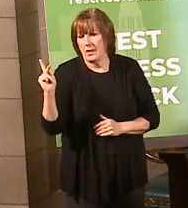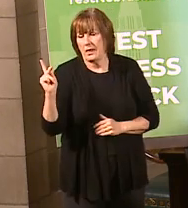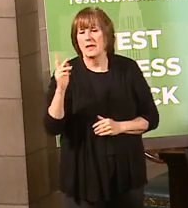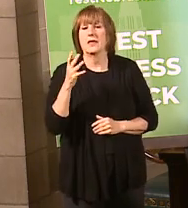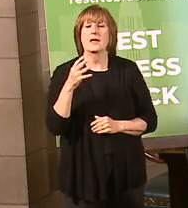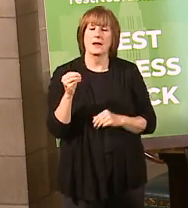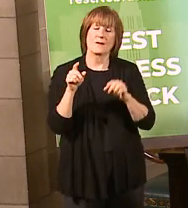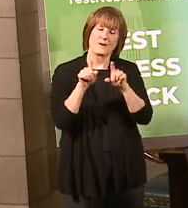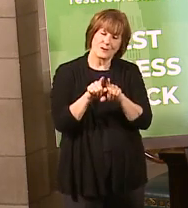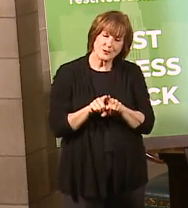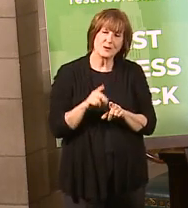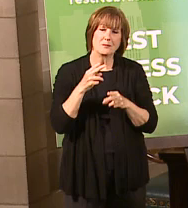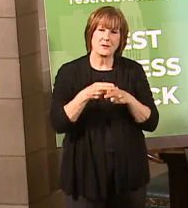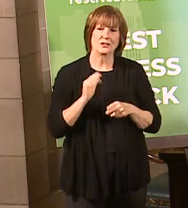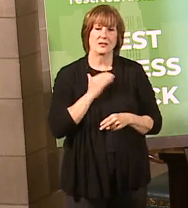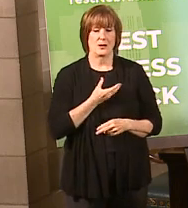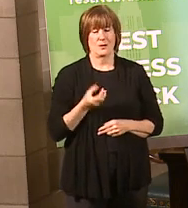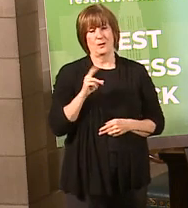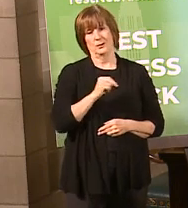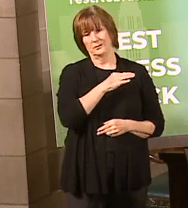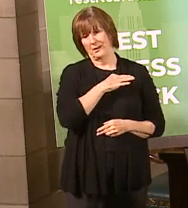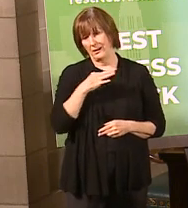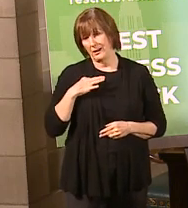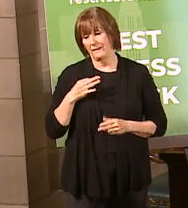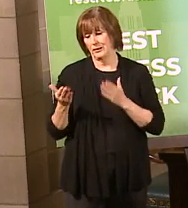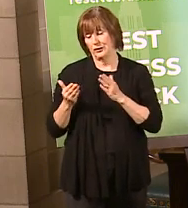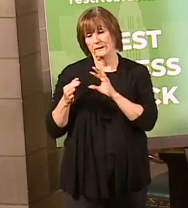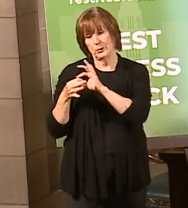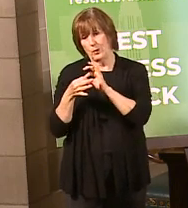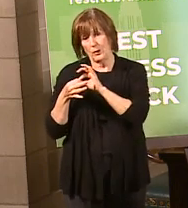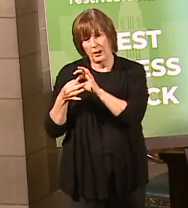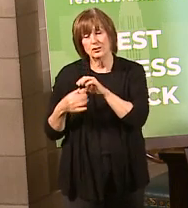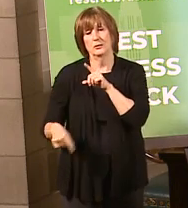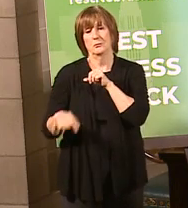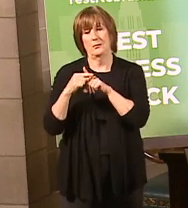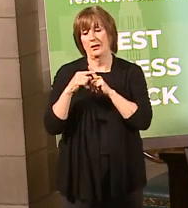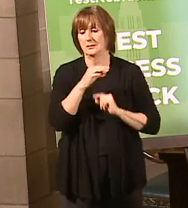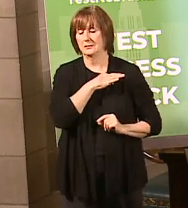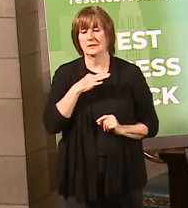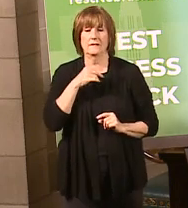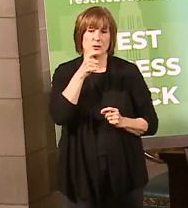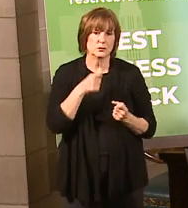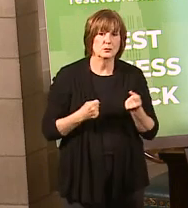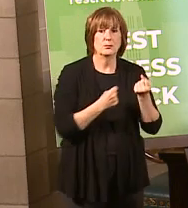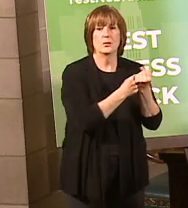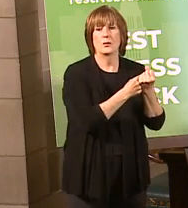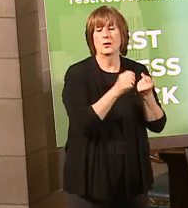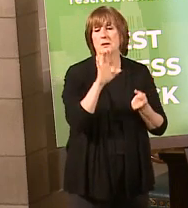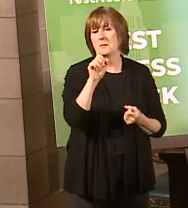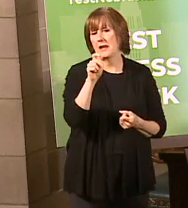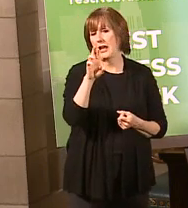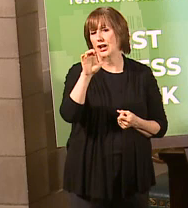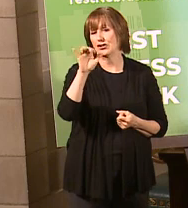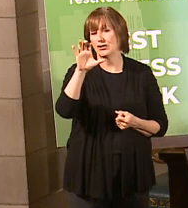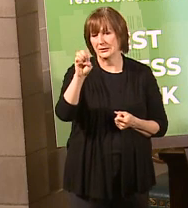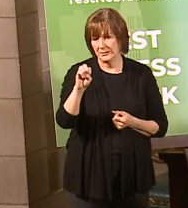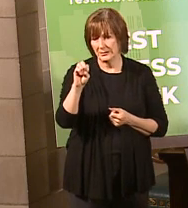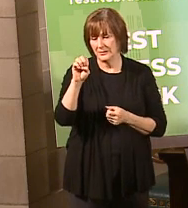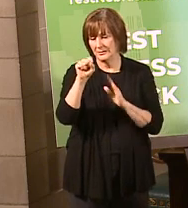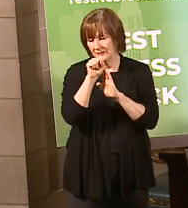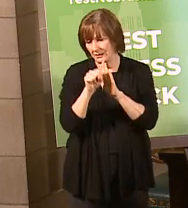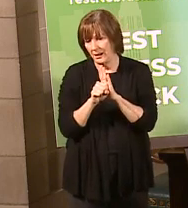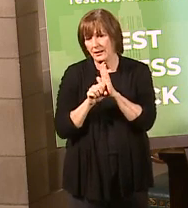remiss if I also didn't mention our own staff service coordination as well as those staff supporting our folks at the Beatrice State Development Center